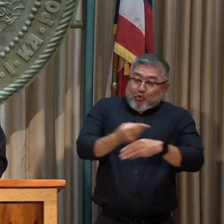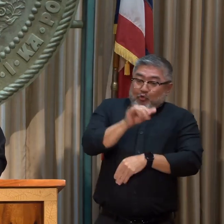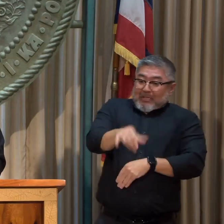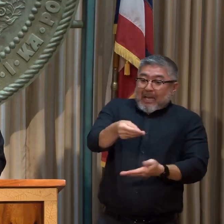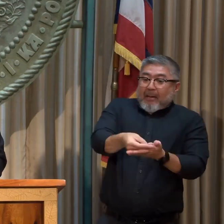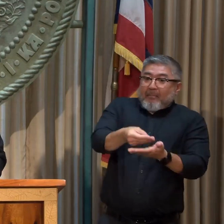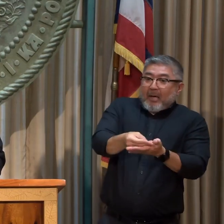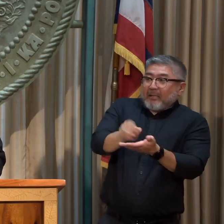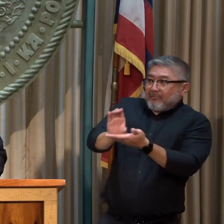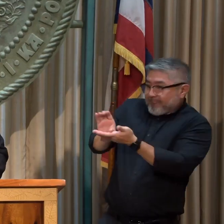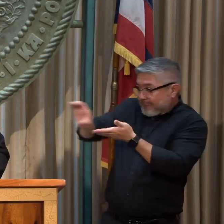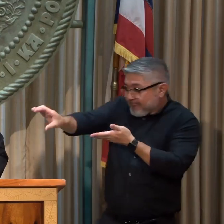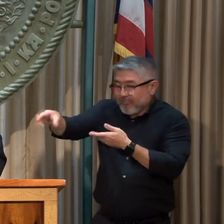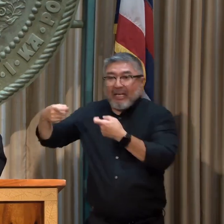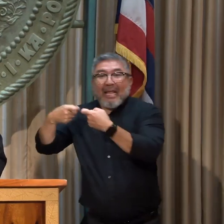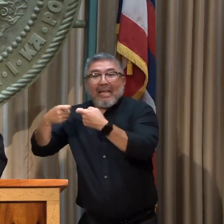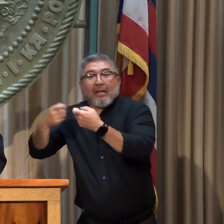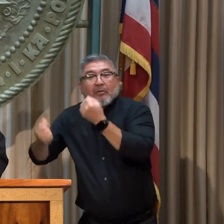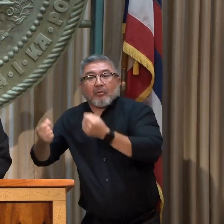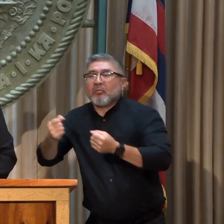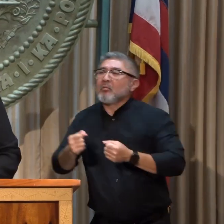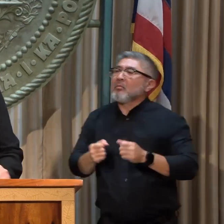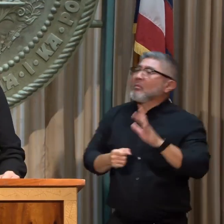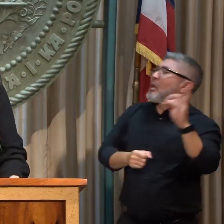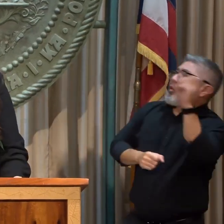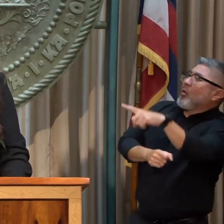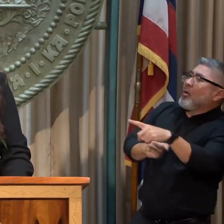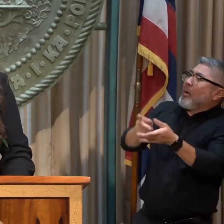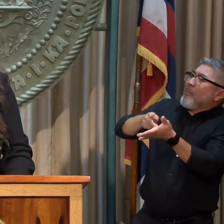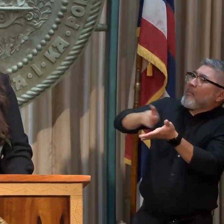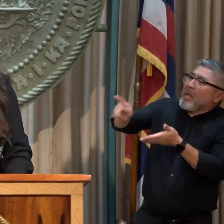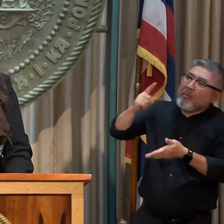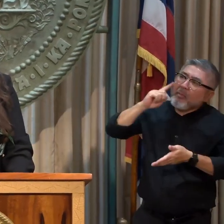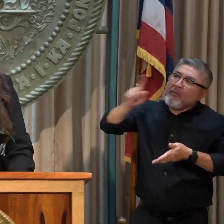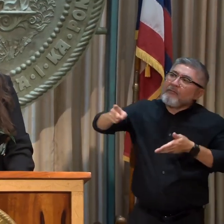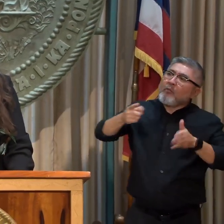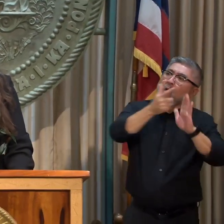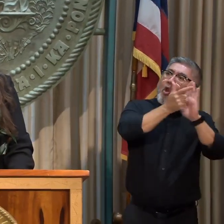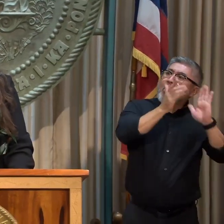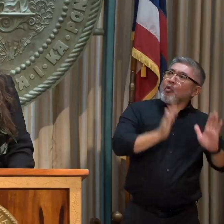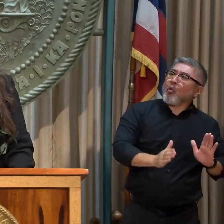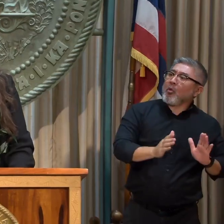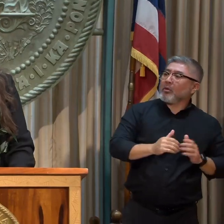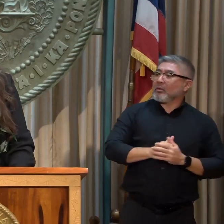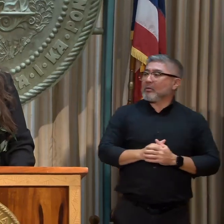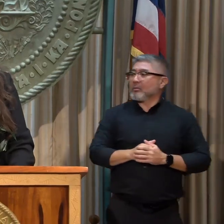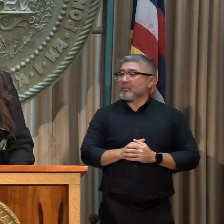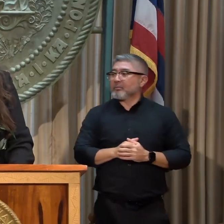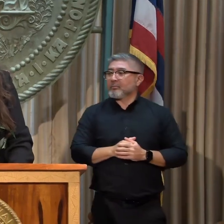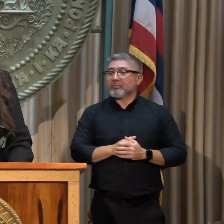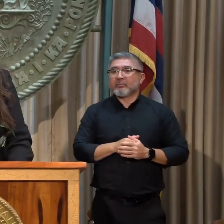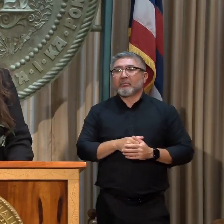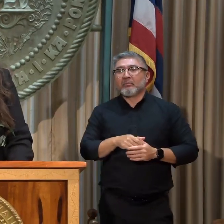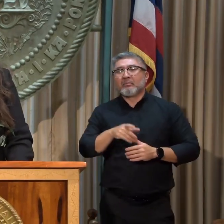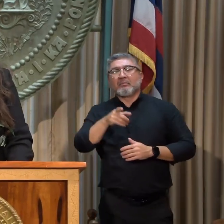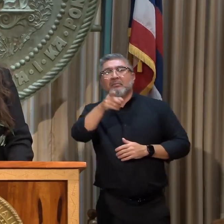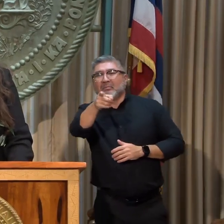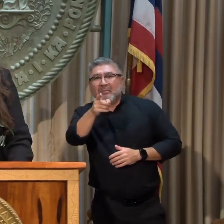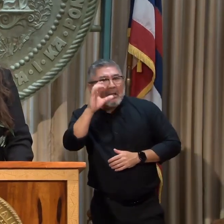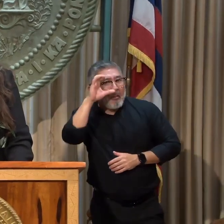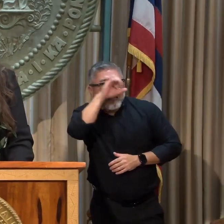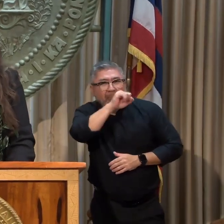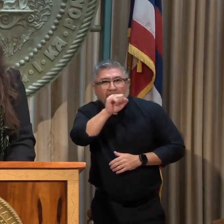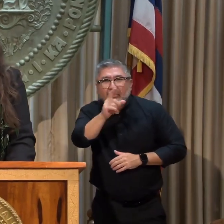is there a payment to the lawyers for a time to the program? Are there a few? Can I remember to keep the question on the mic, please? I'm sorry.